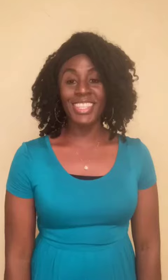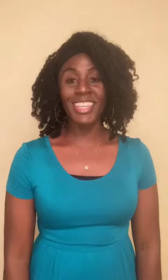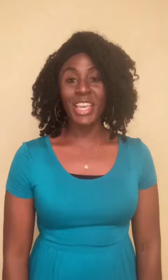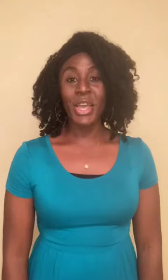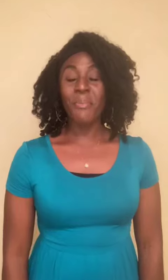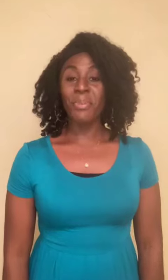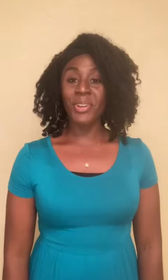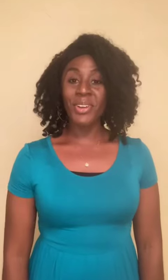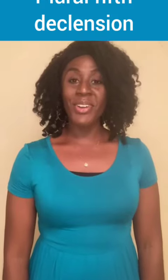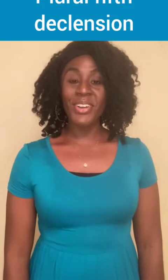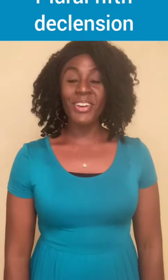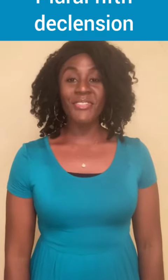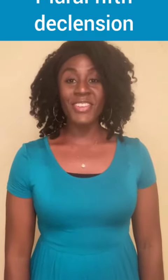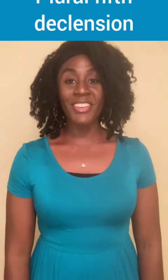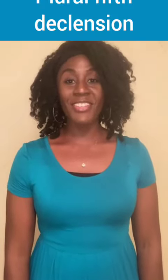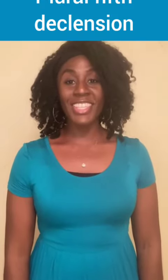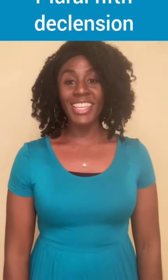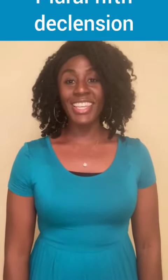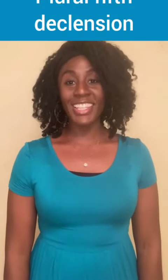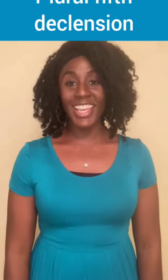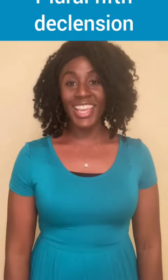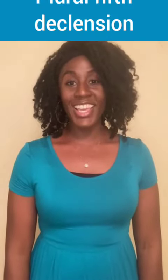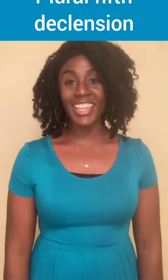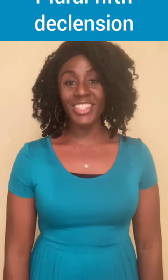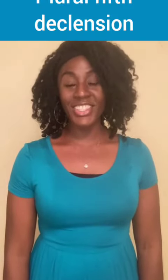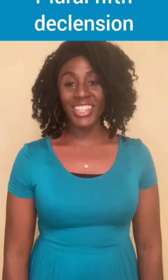Plural fifty clenching.